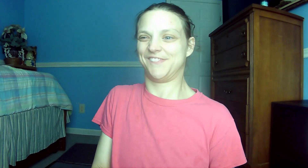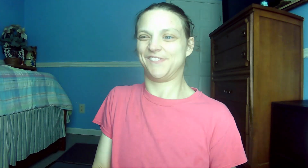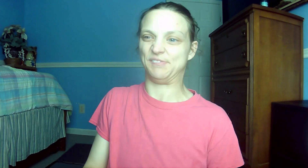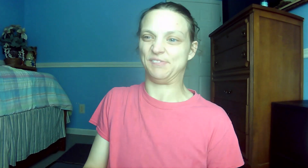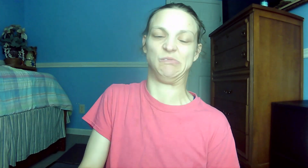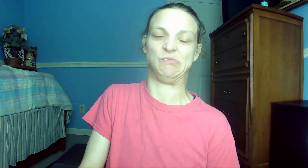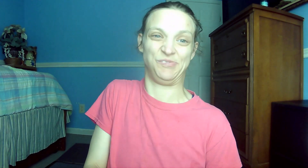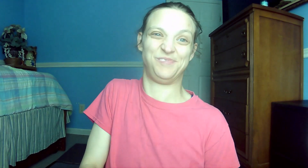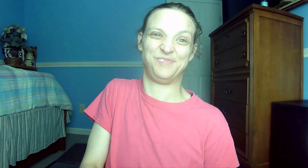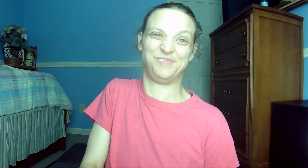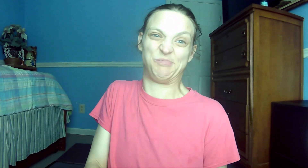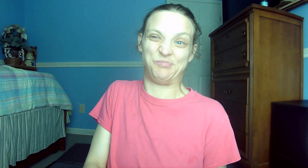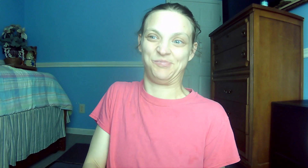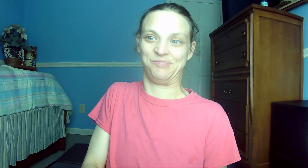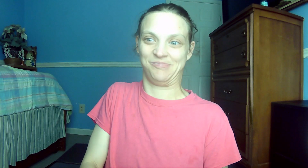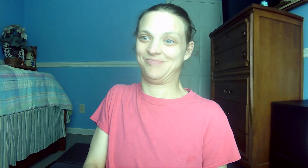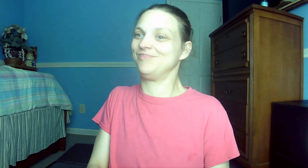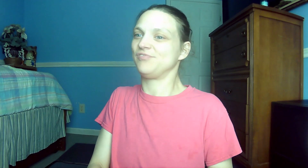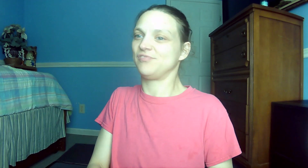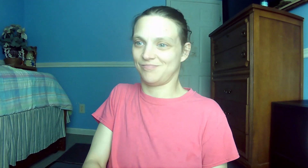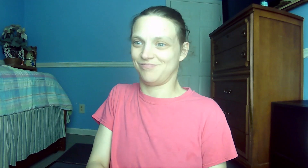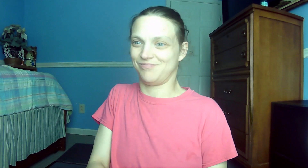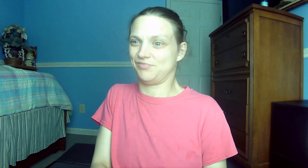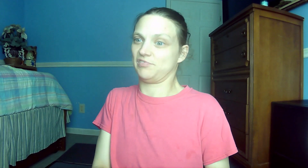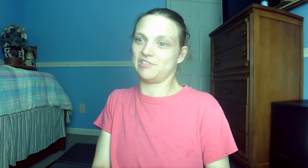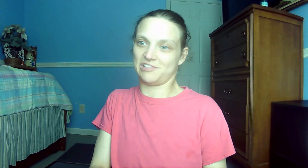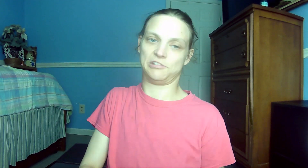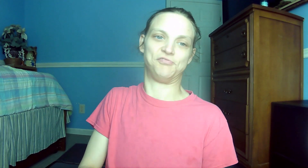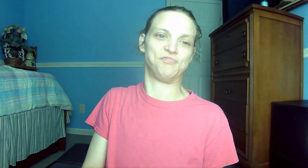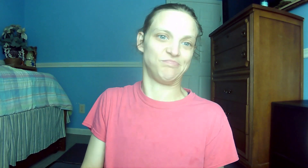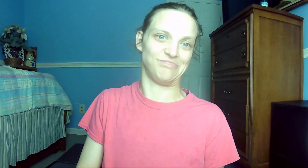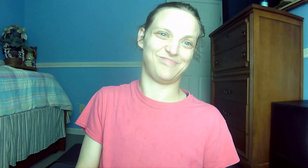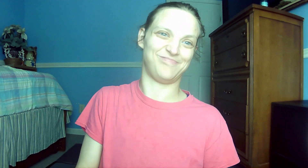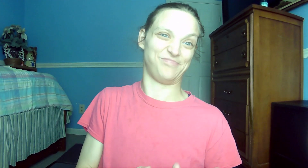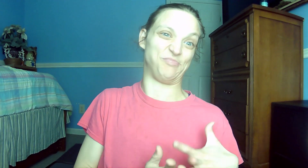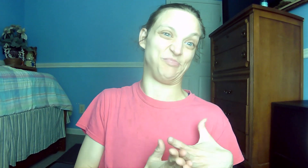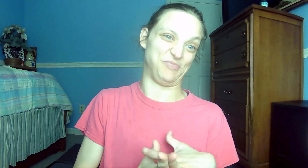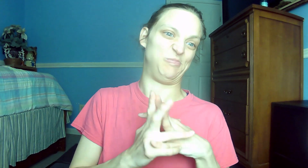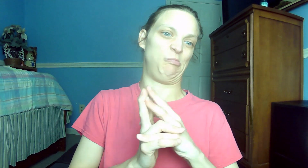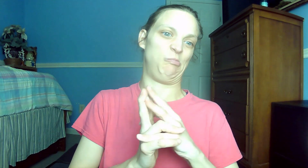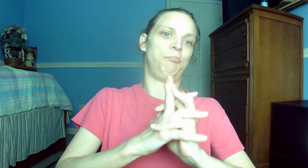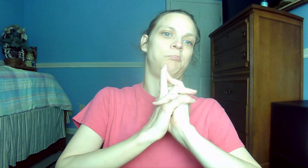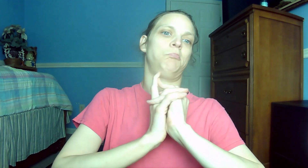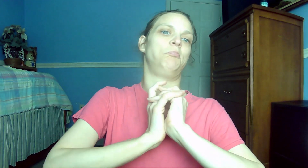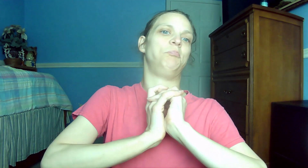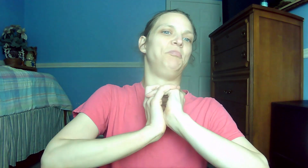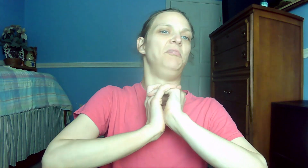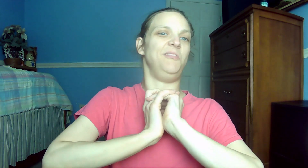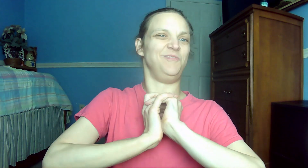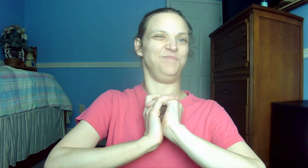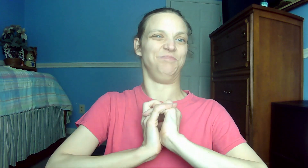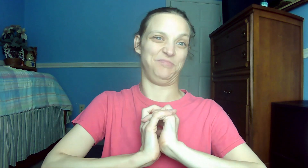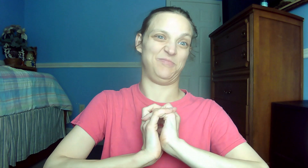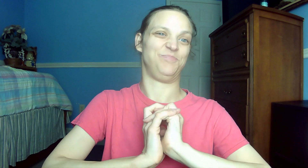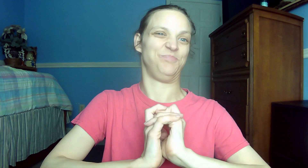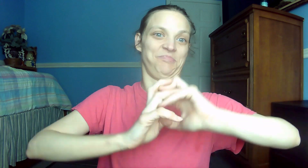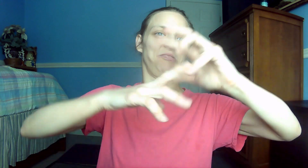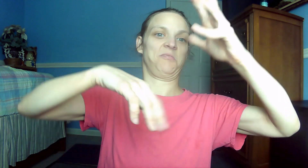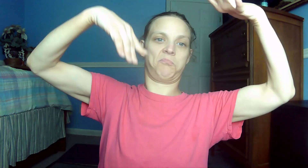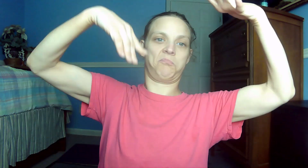you hope and a future. 18. Proverbs 18.10 Proverbs name of the Lord is a strong tower. The righteous